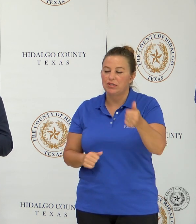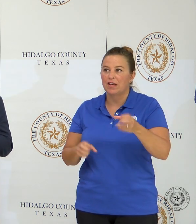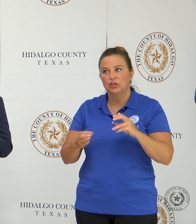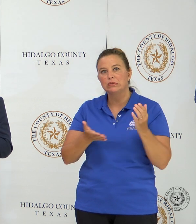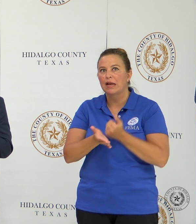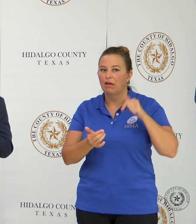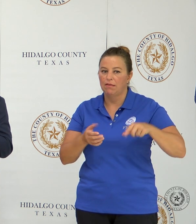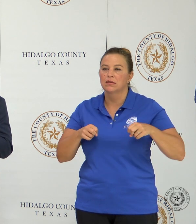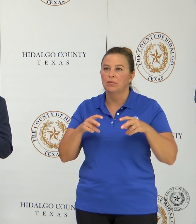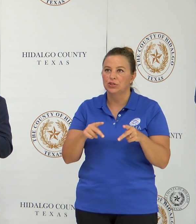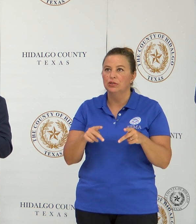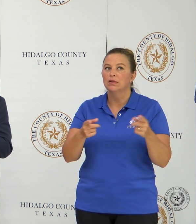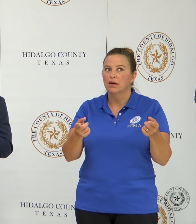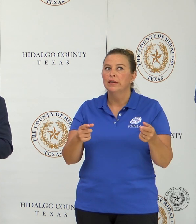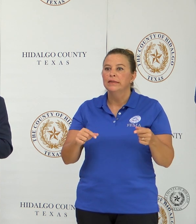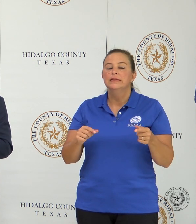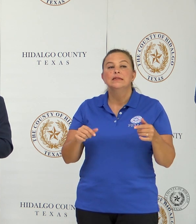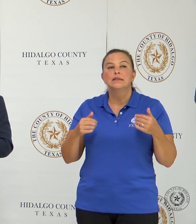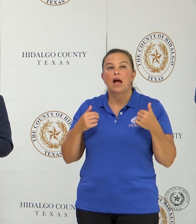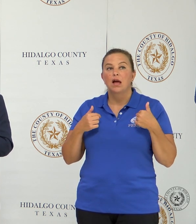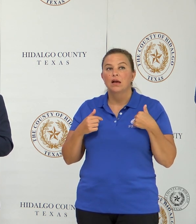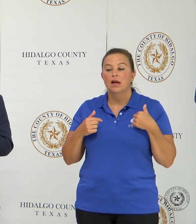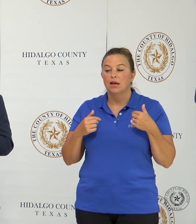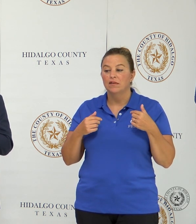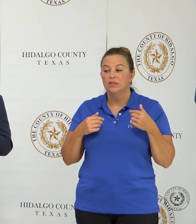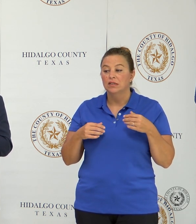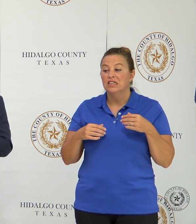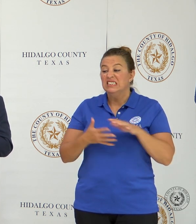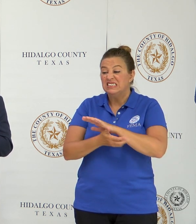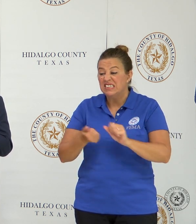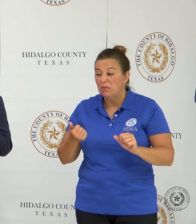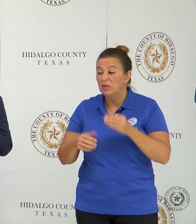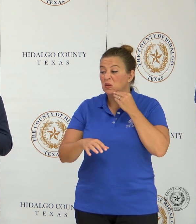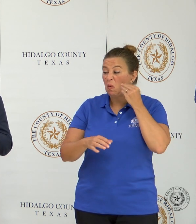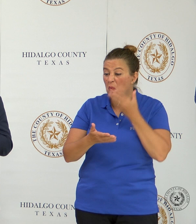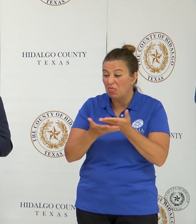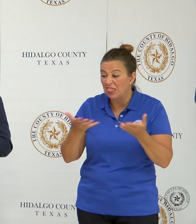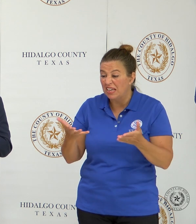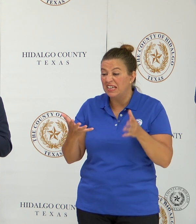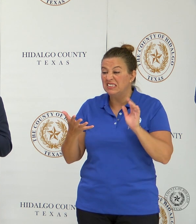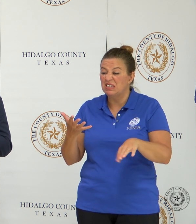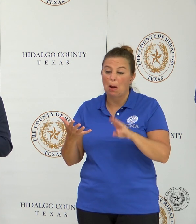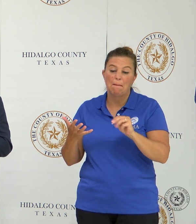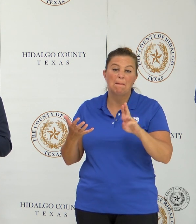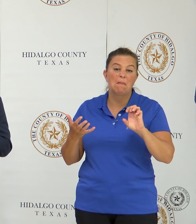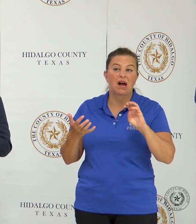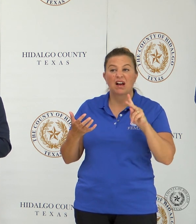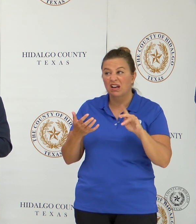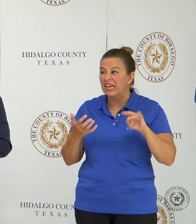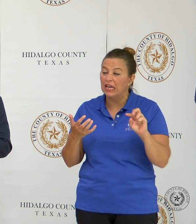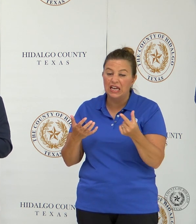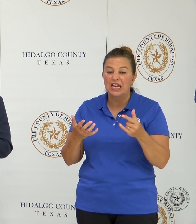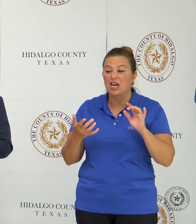advantage of this opportunity to get that damaged household structures, your mucking and gutting, your appliances,